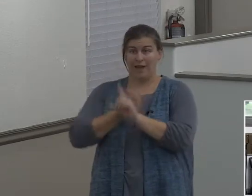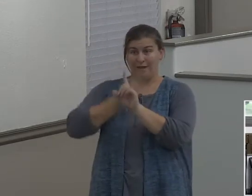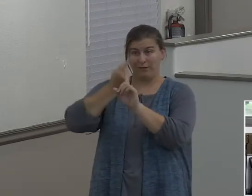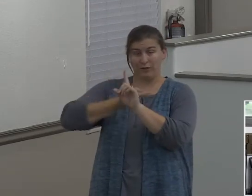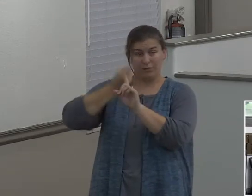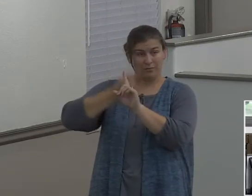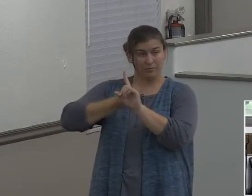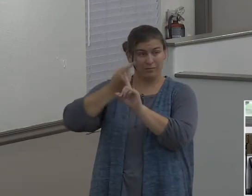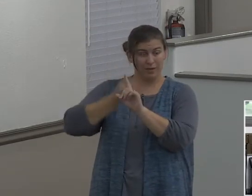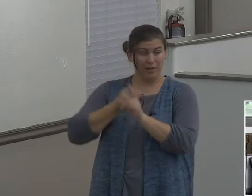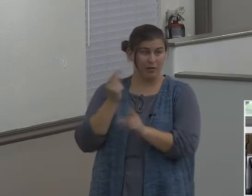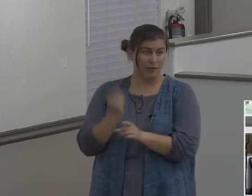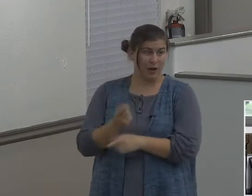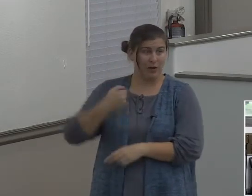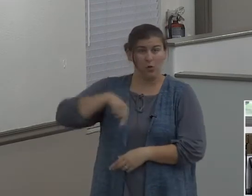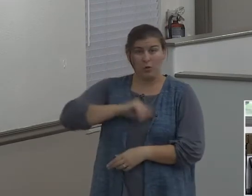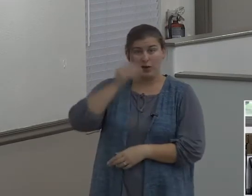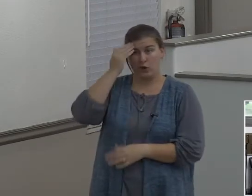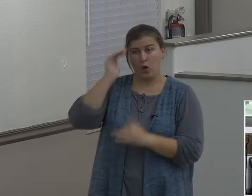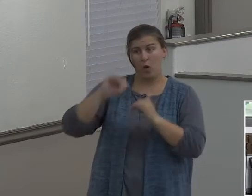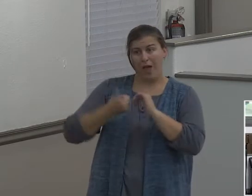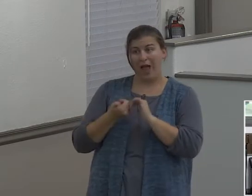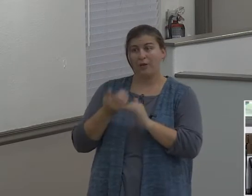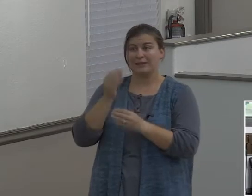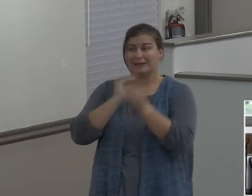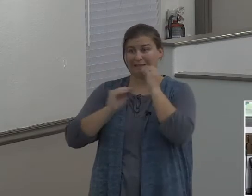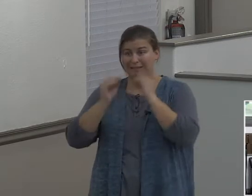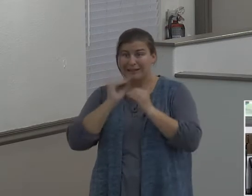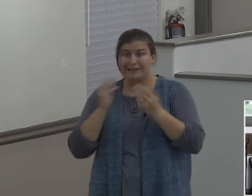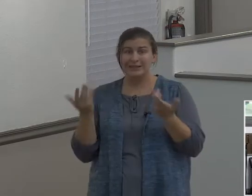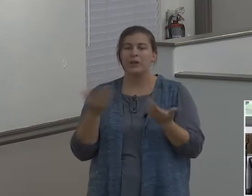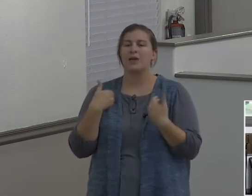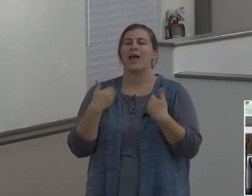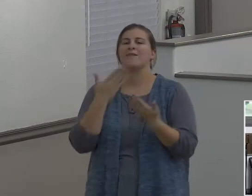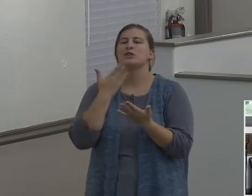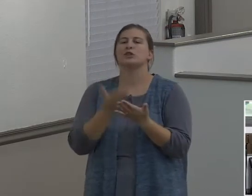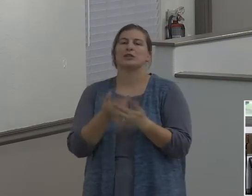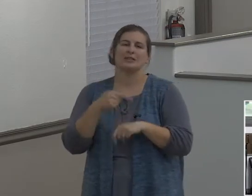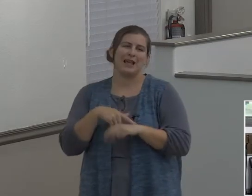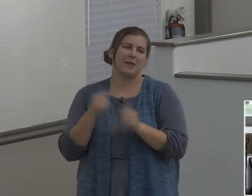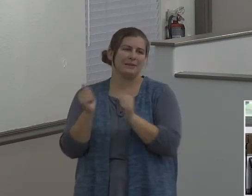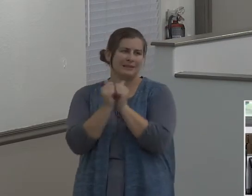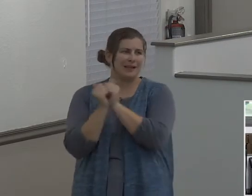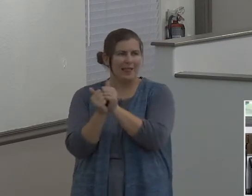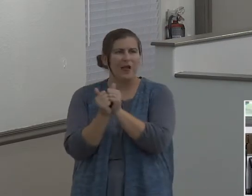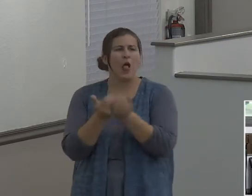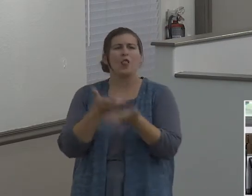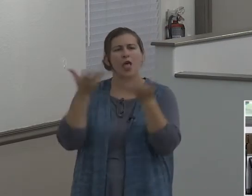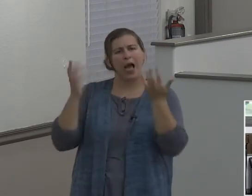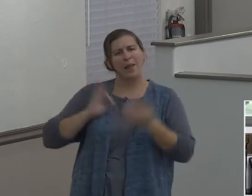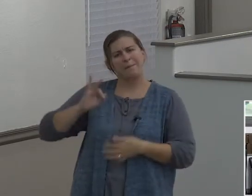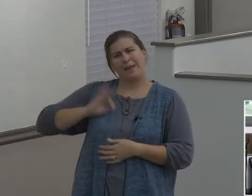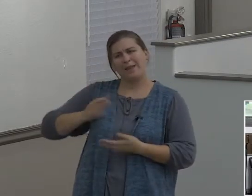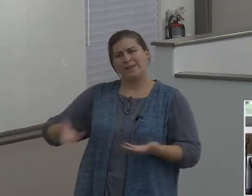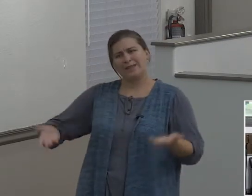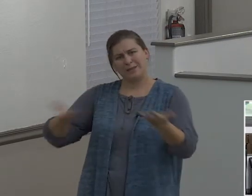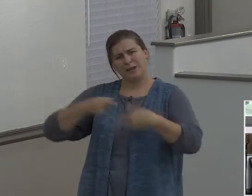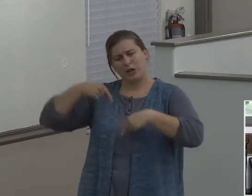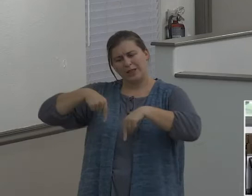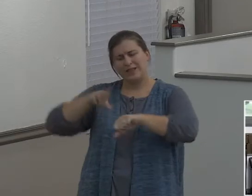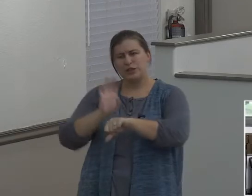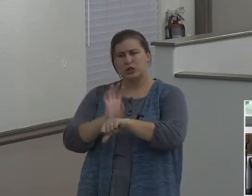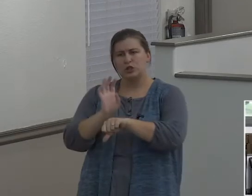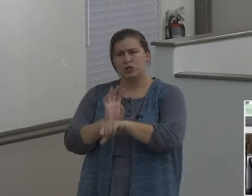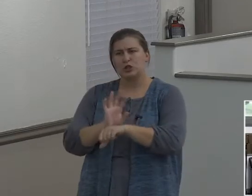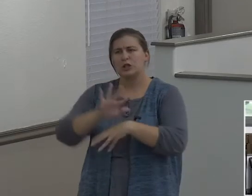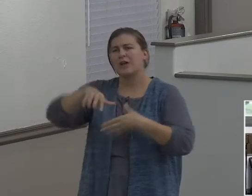eat, and we have good time together. I mean, there's a lot of benefits to being here and being a part of a church family and,